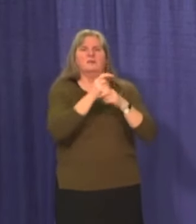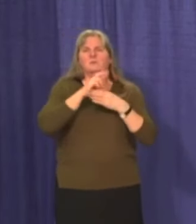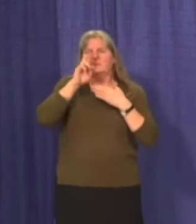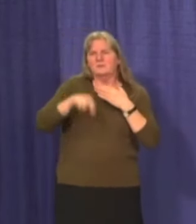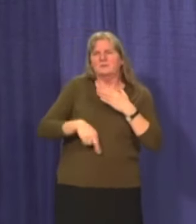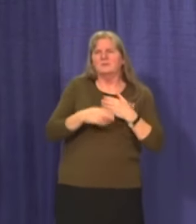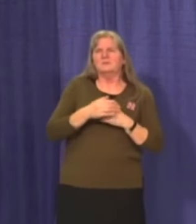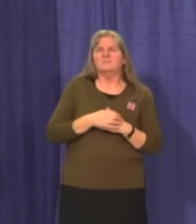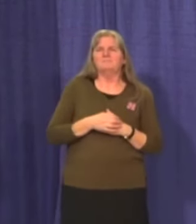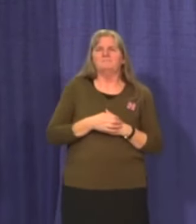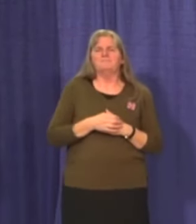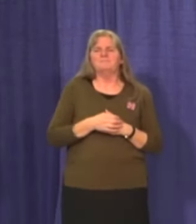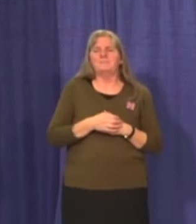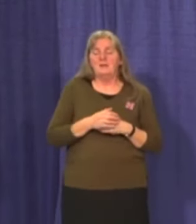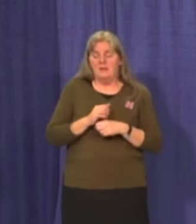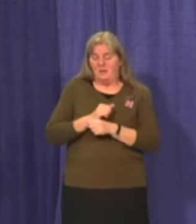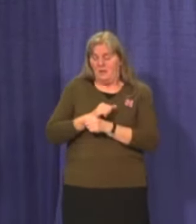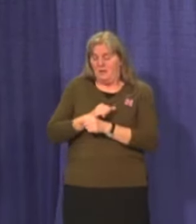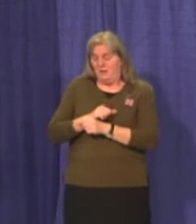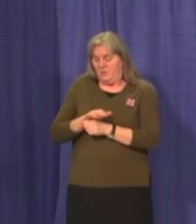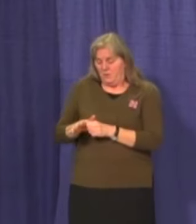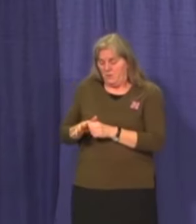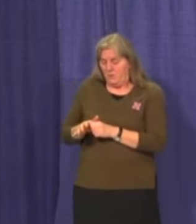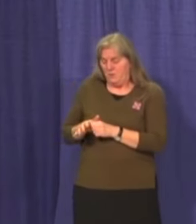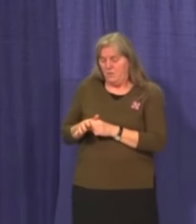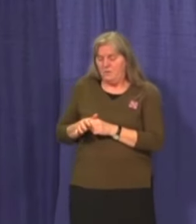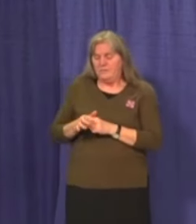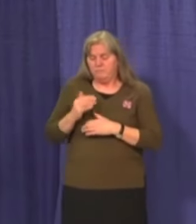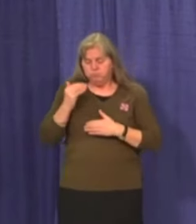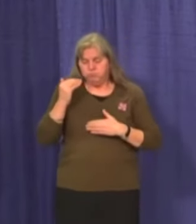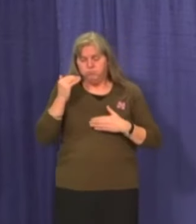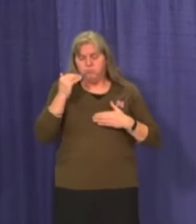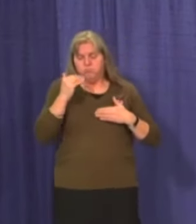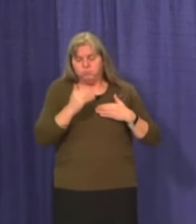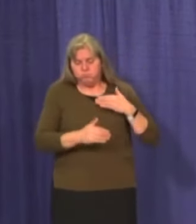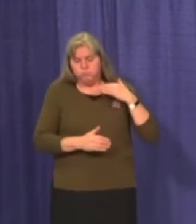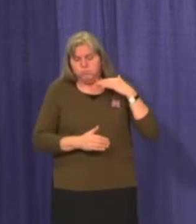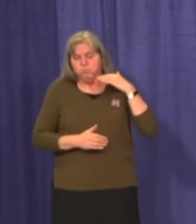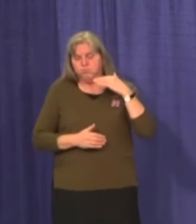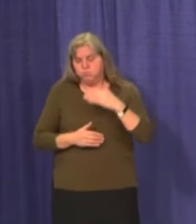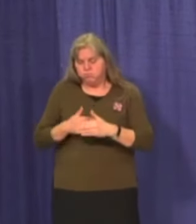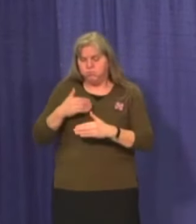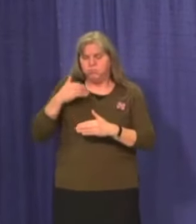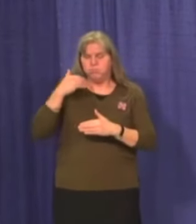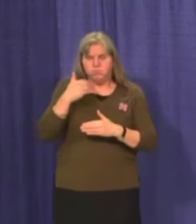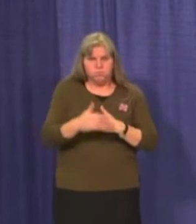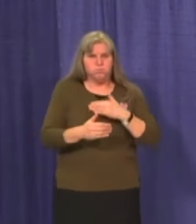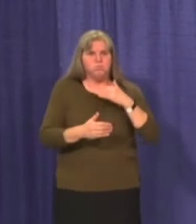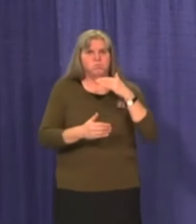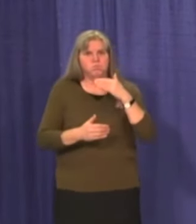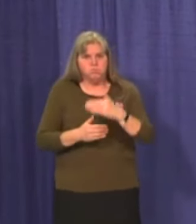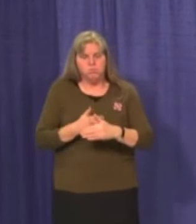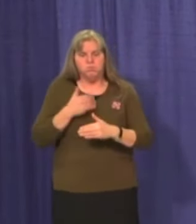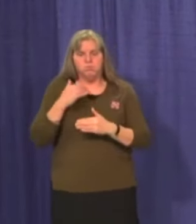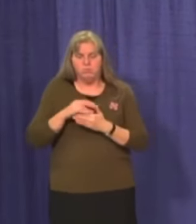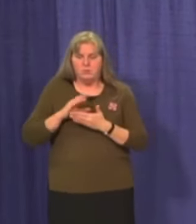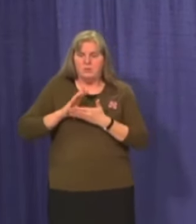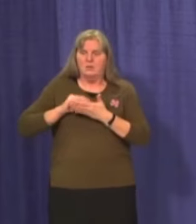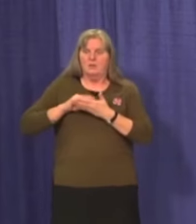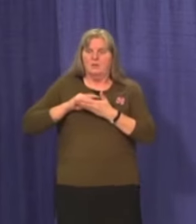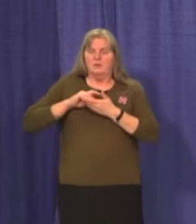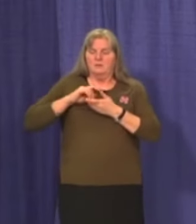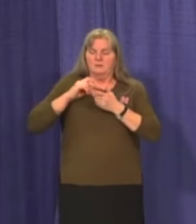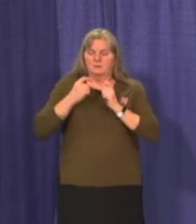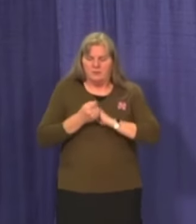Coming out of a pandemic is a long and grueling process. This ongoing cycle of news, revised